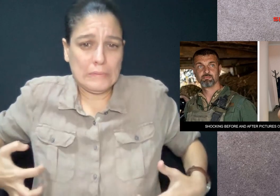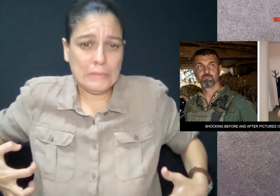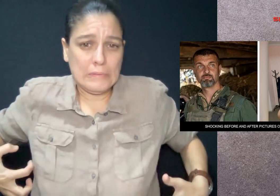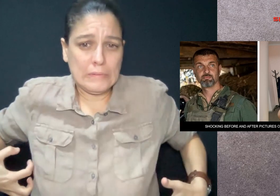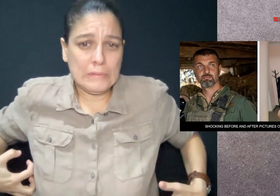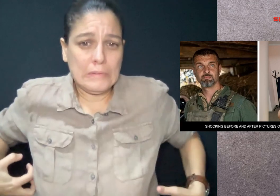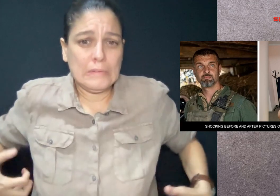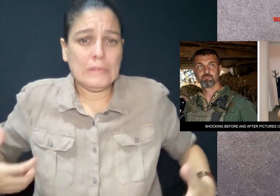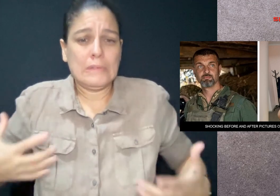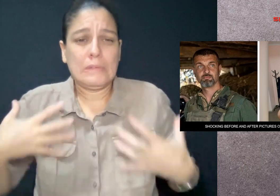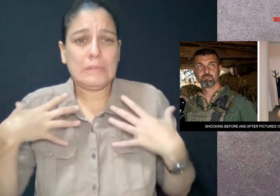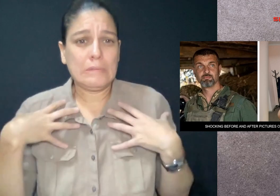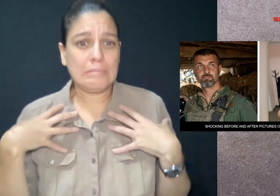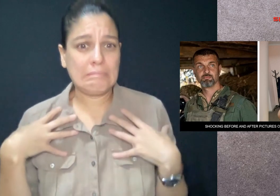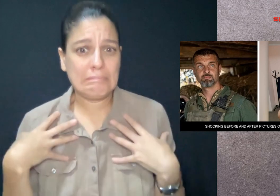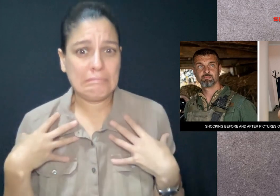ribs can be seen poking through his skin.